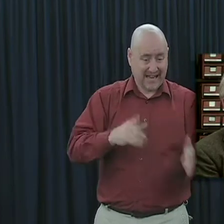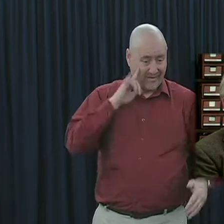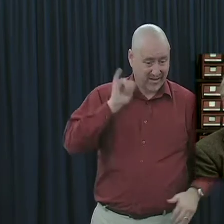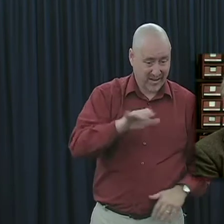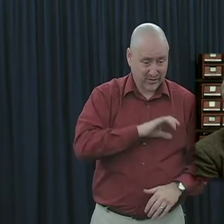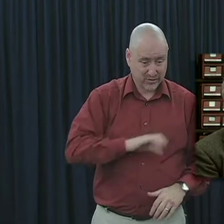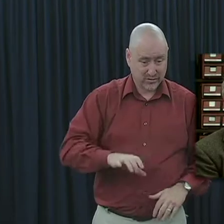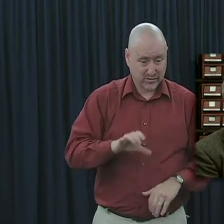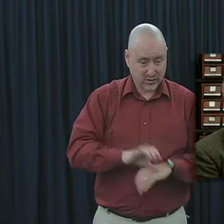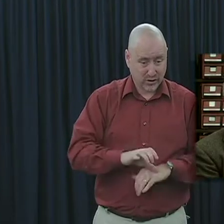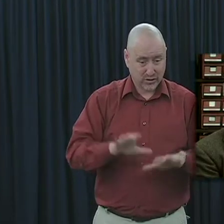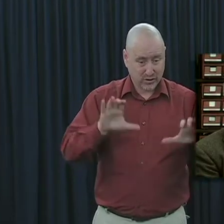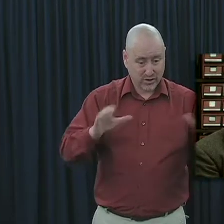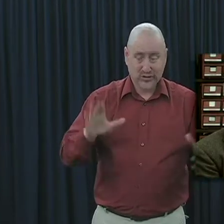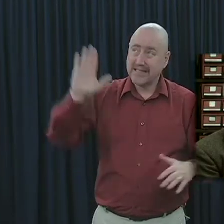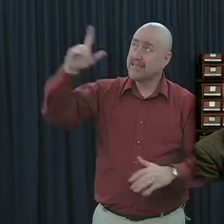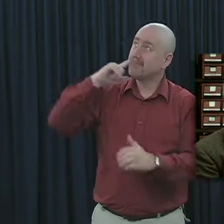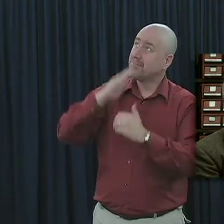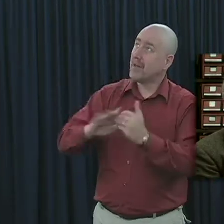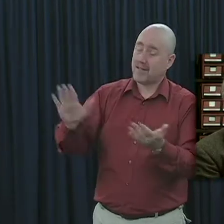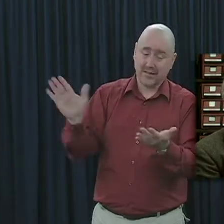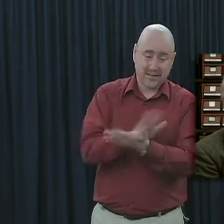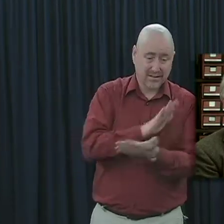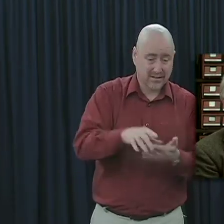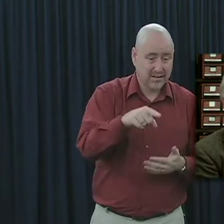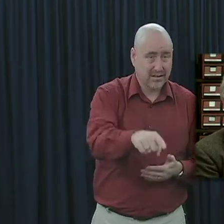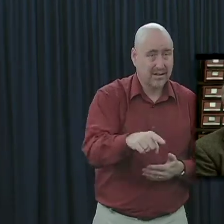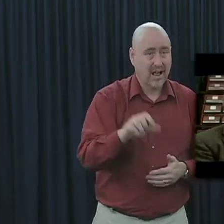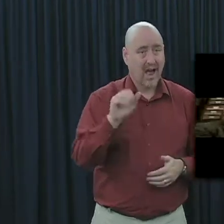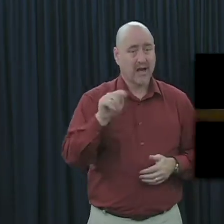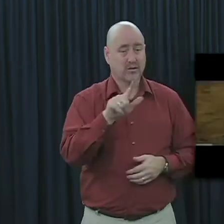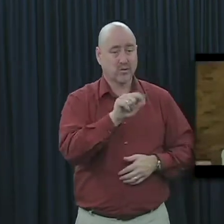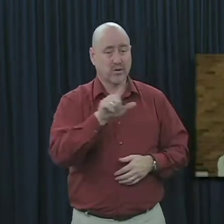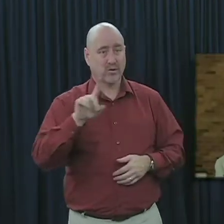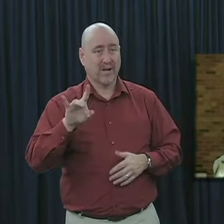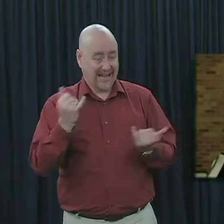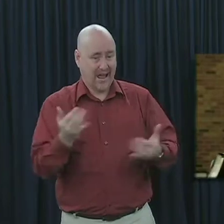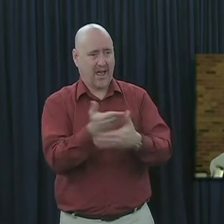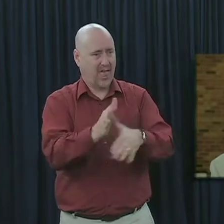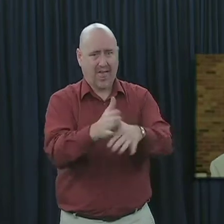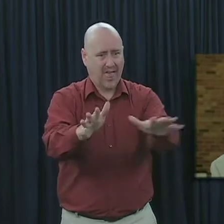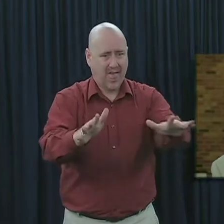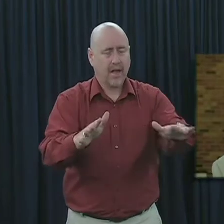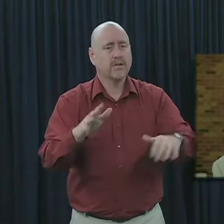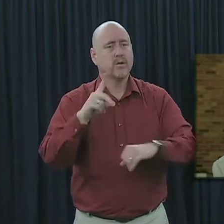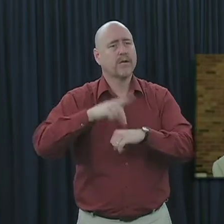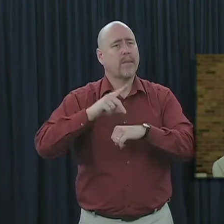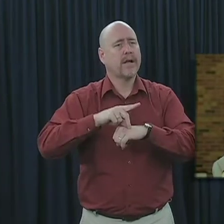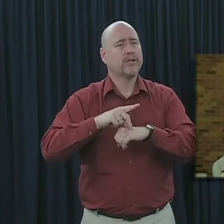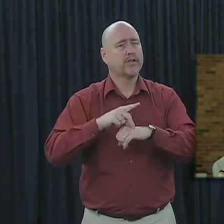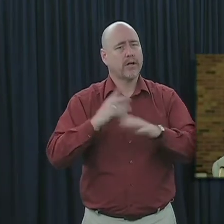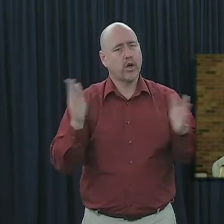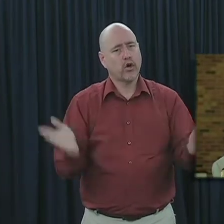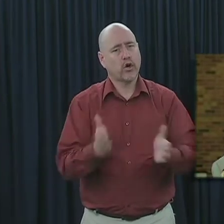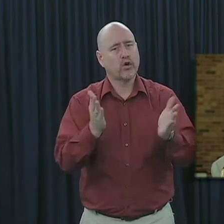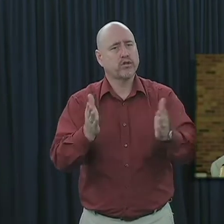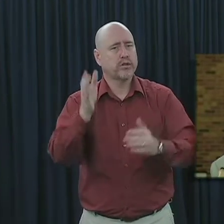for and paid for with his own blood, Acts 20, 28. So denominationalism promotes the idea